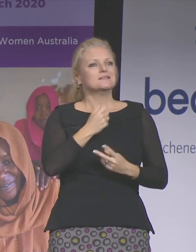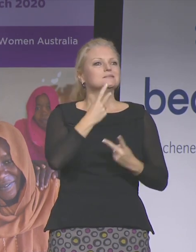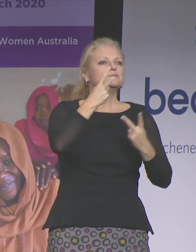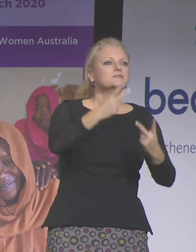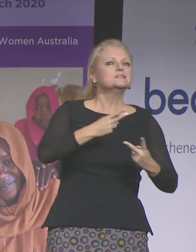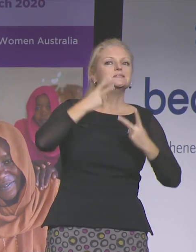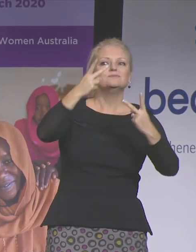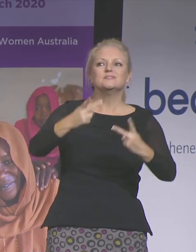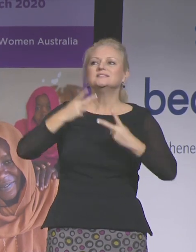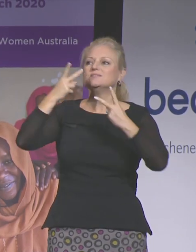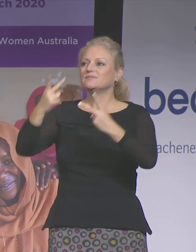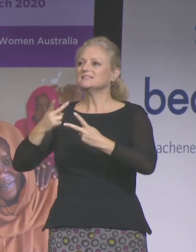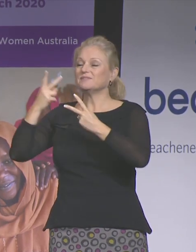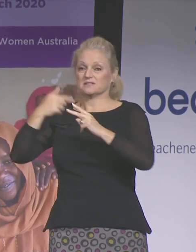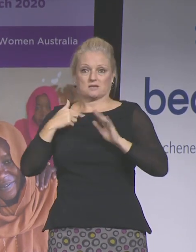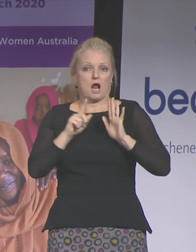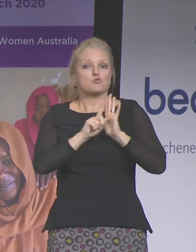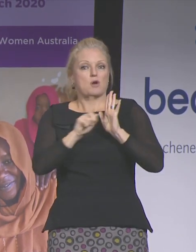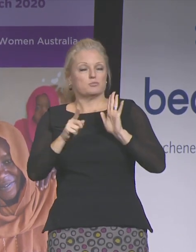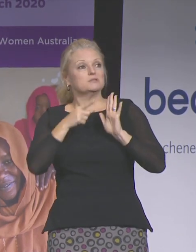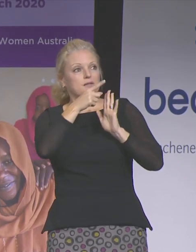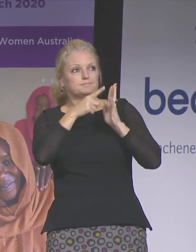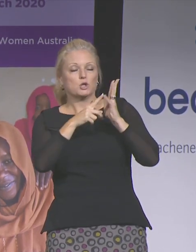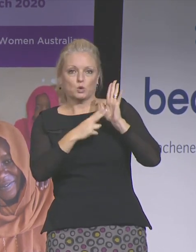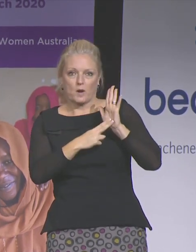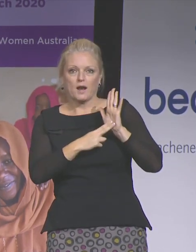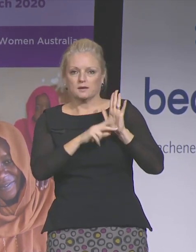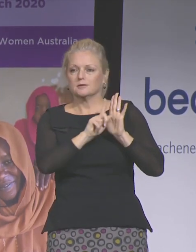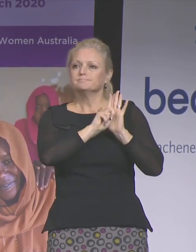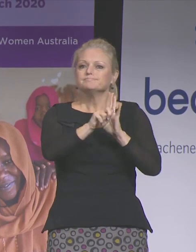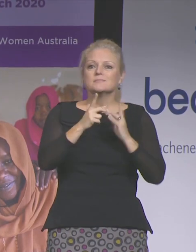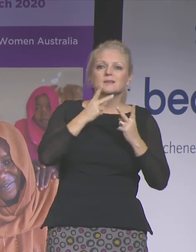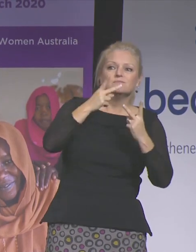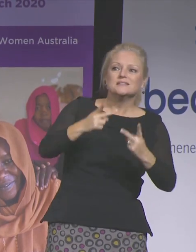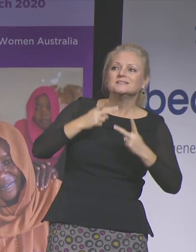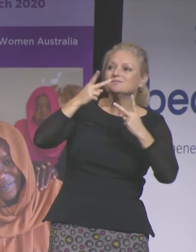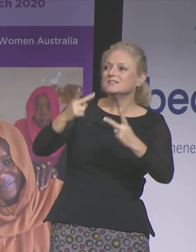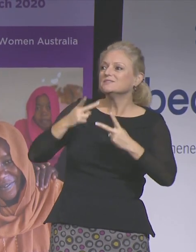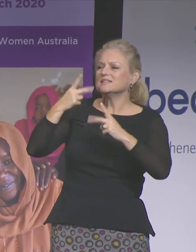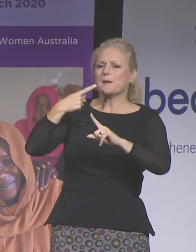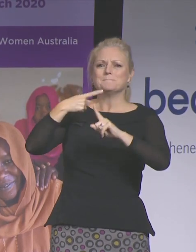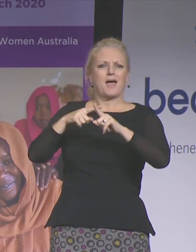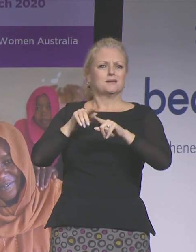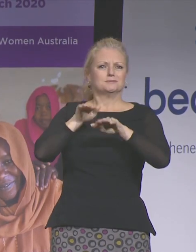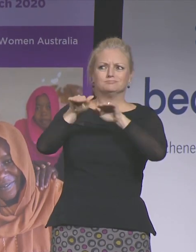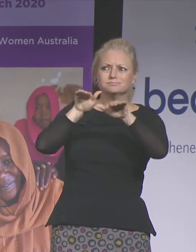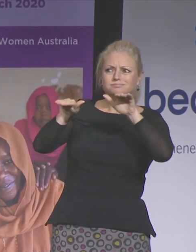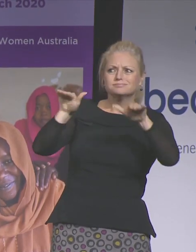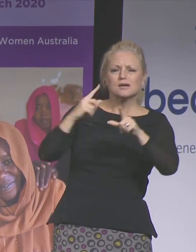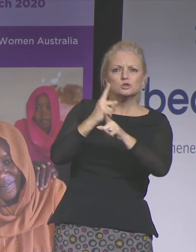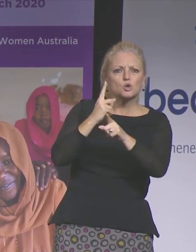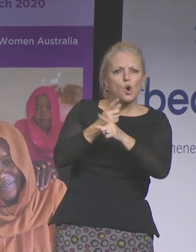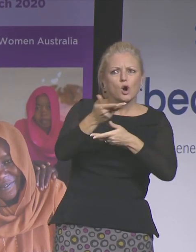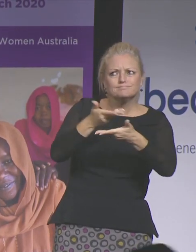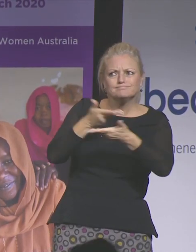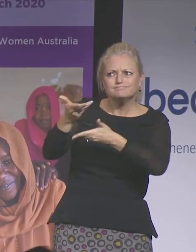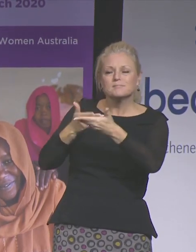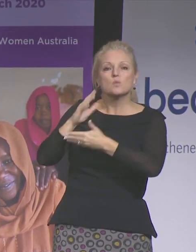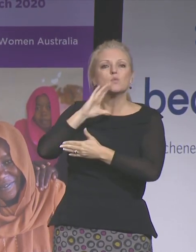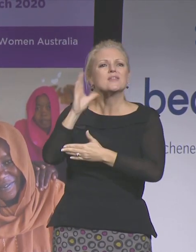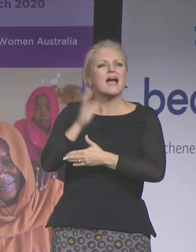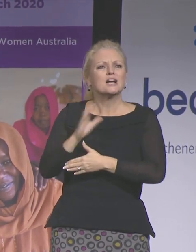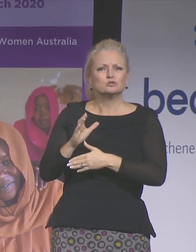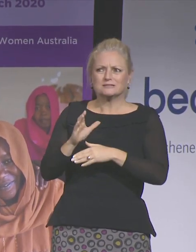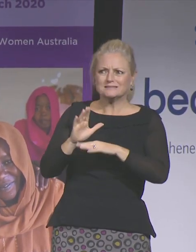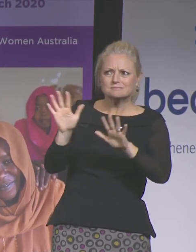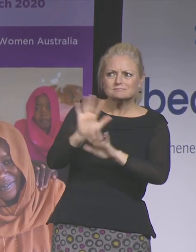United Nations and to draw to the attention of nation states human rights violations against women